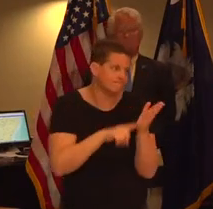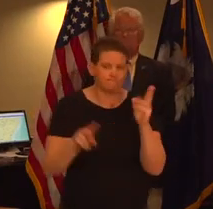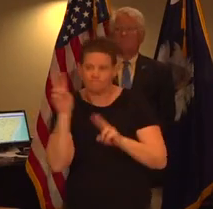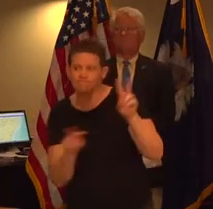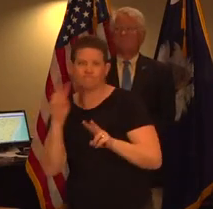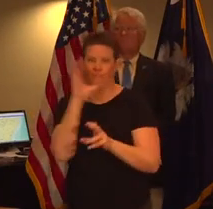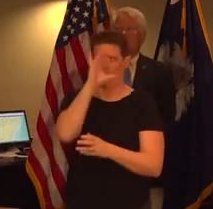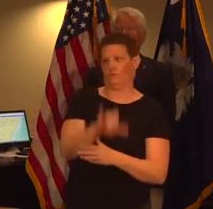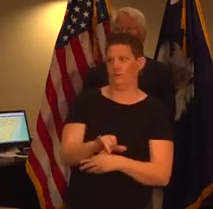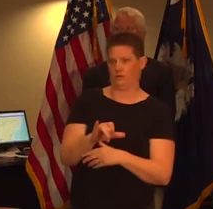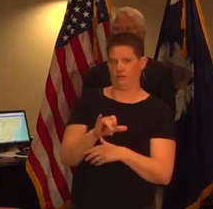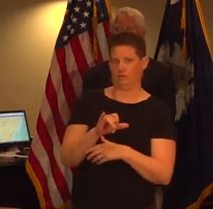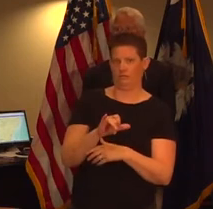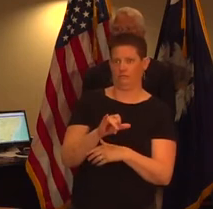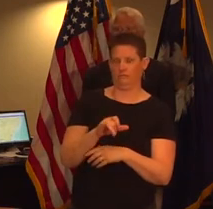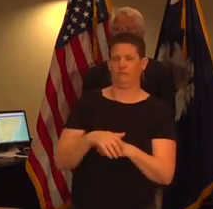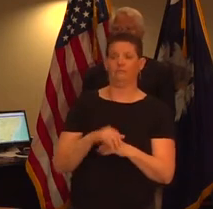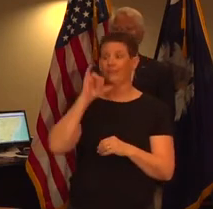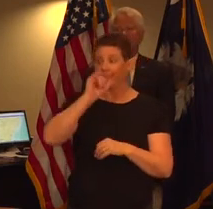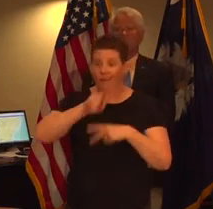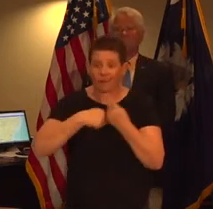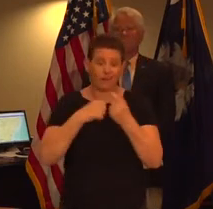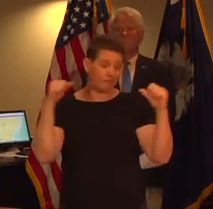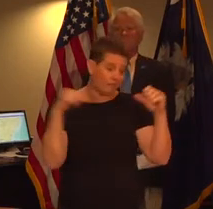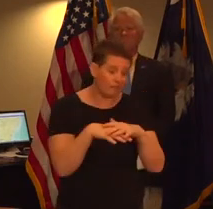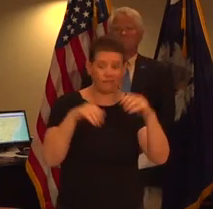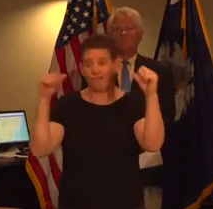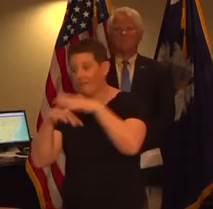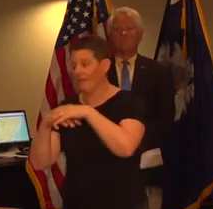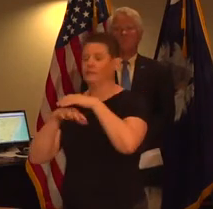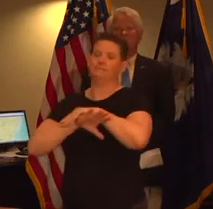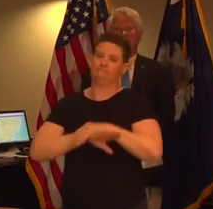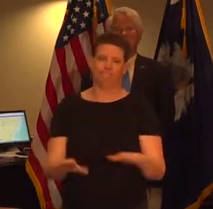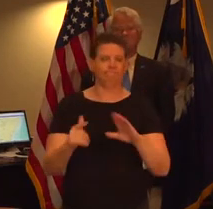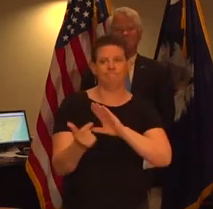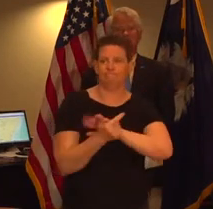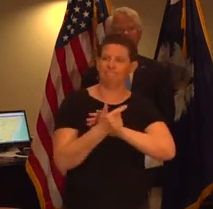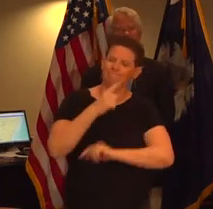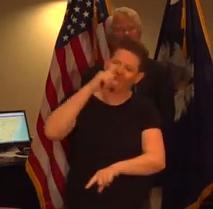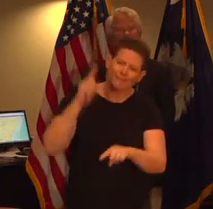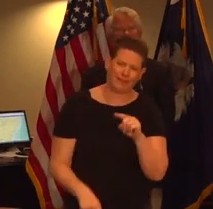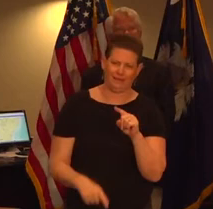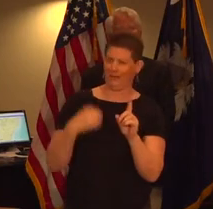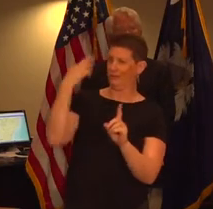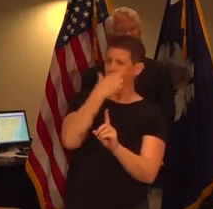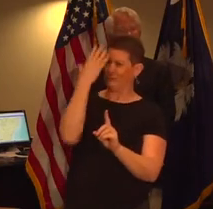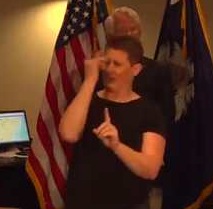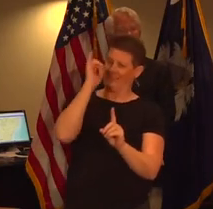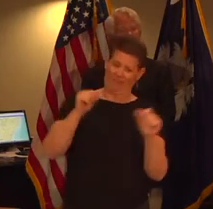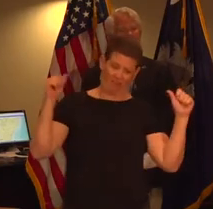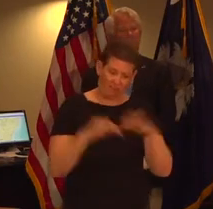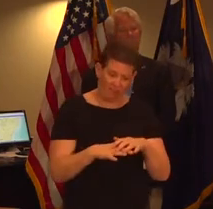discretion we must not have these sorts of gatherings that are invitations for infection